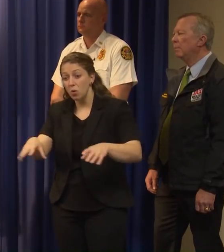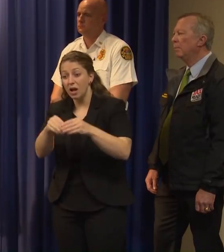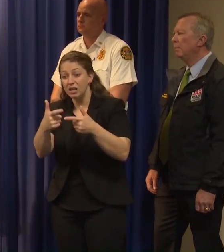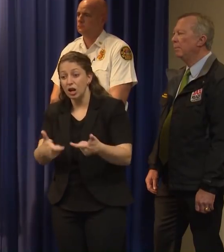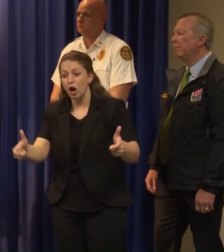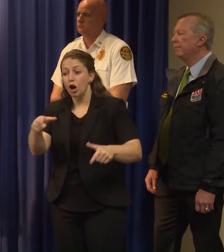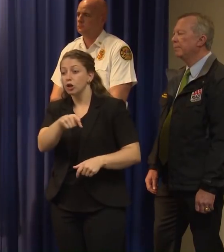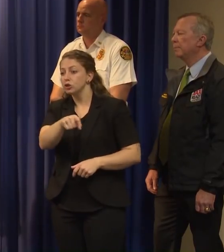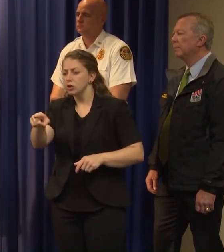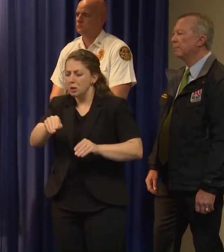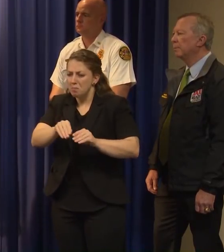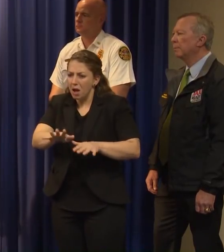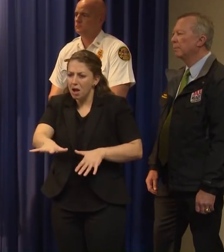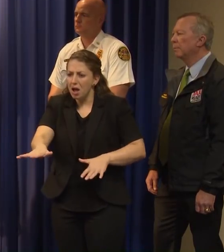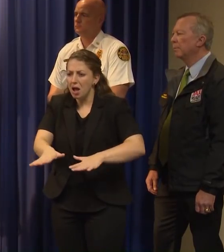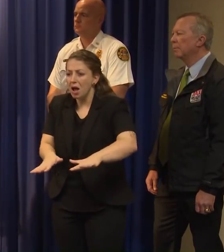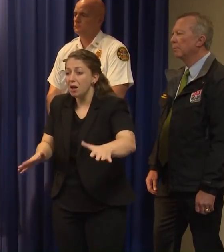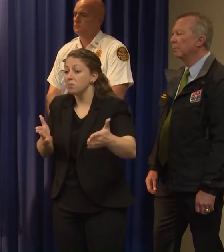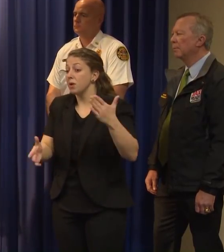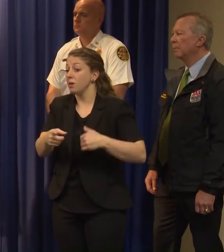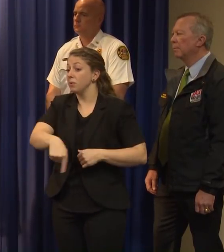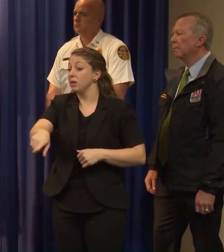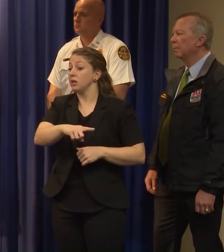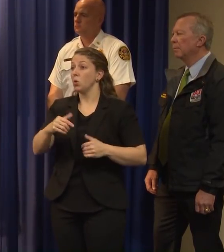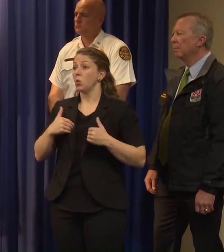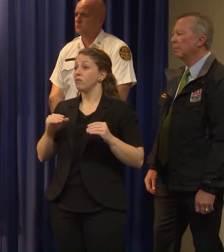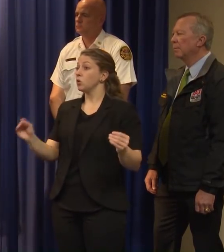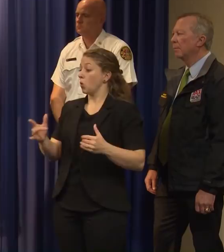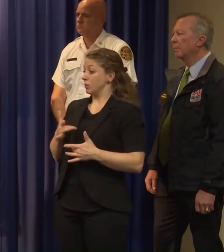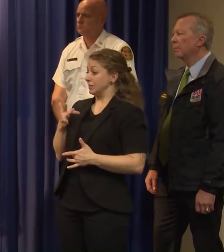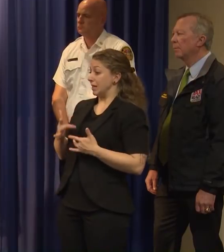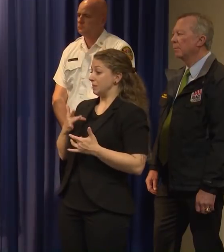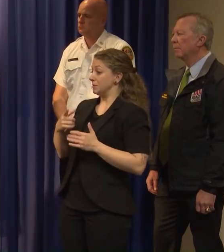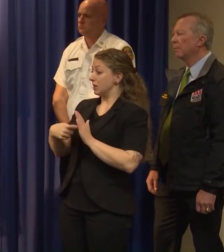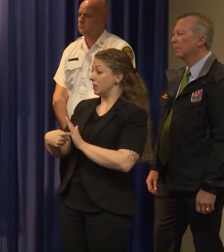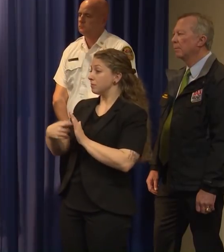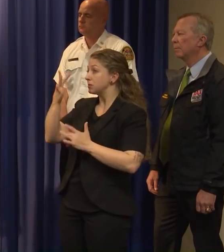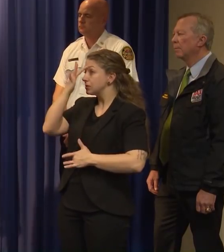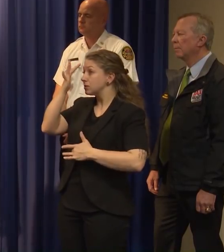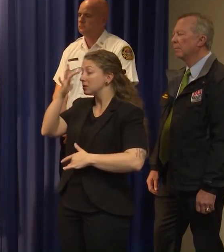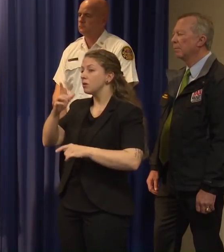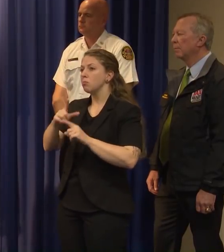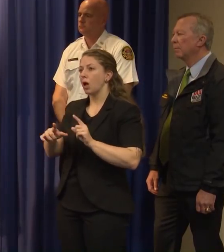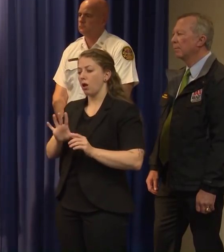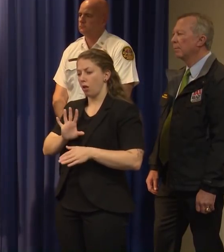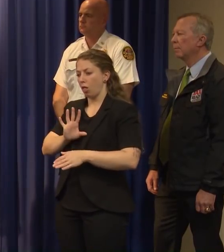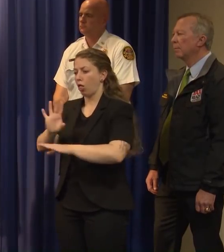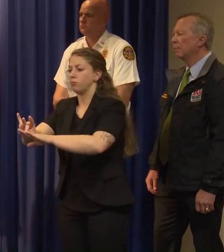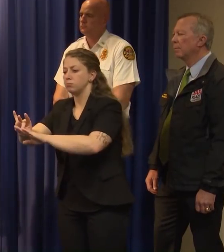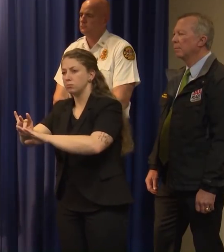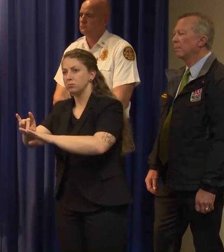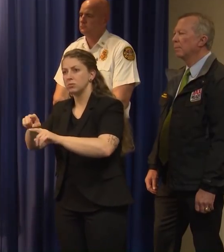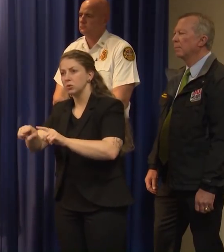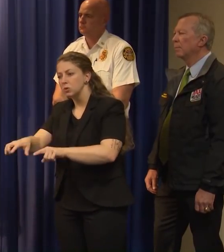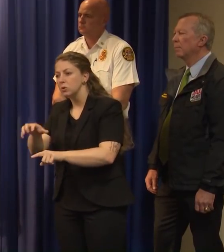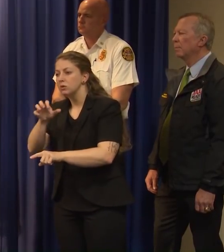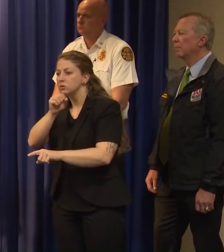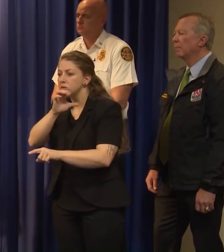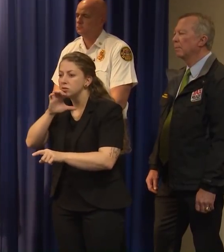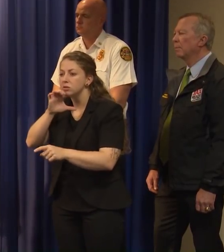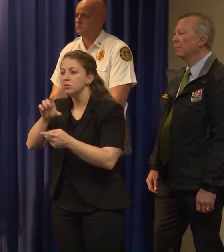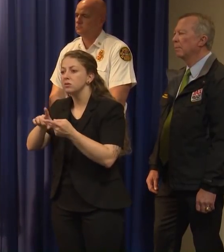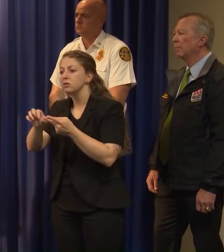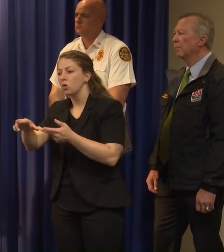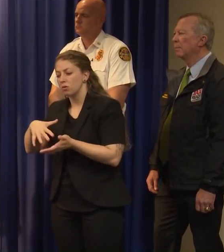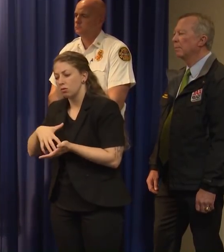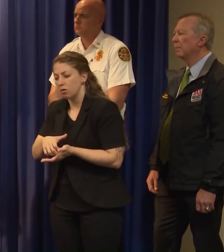symptomatic or they don't get very ill. It, however, spreads to an at-risk person because of their age or immune system. It then spreads